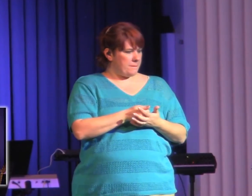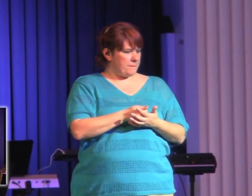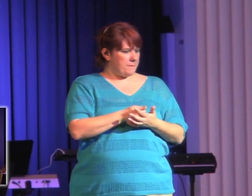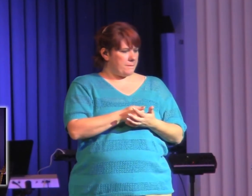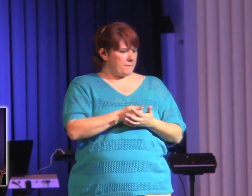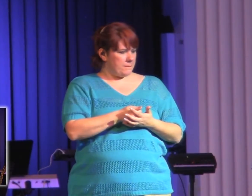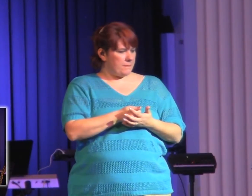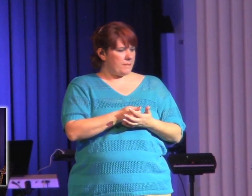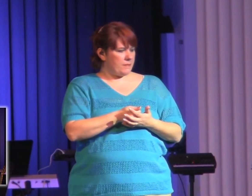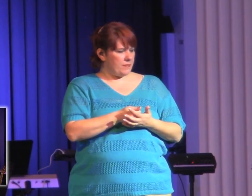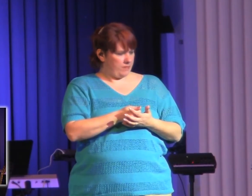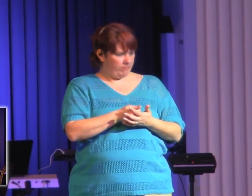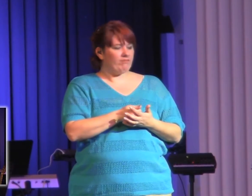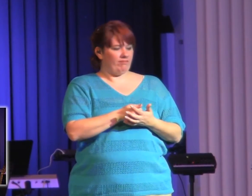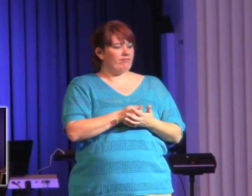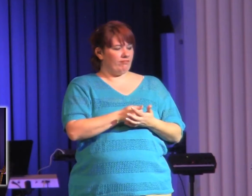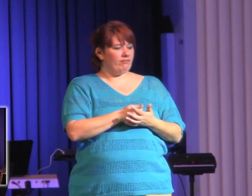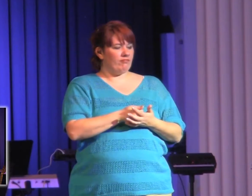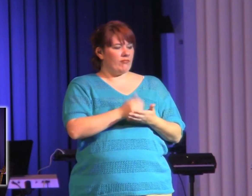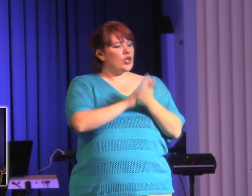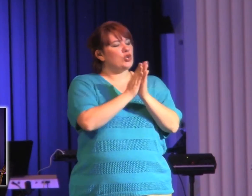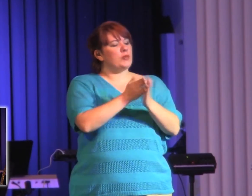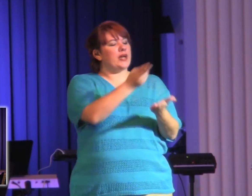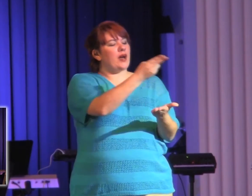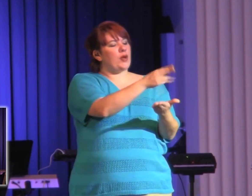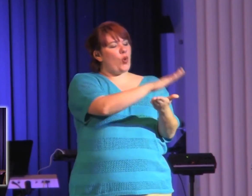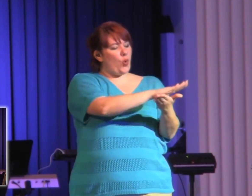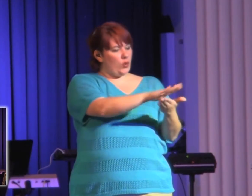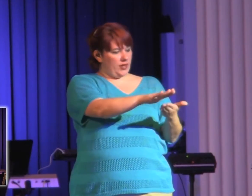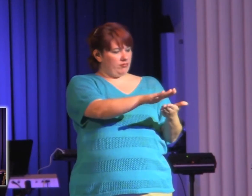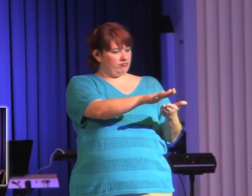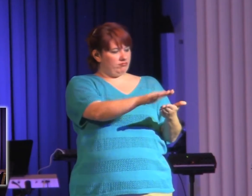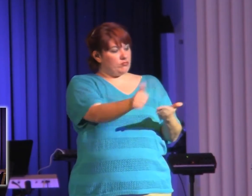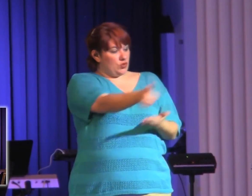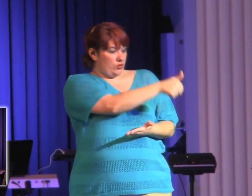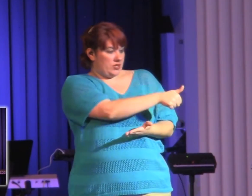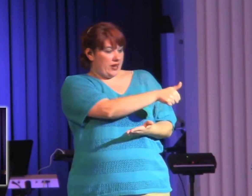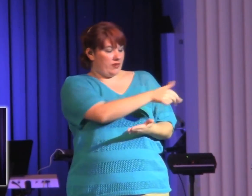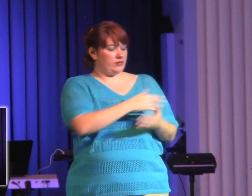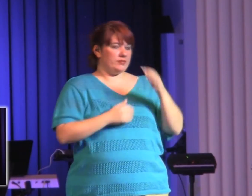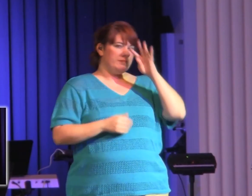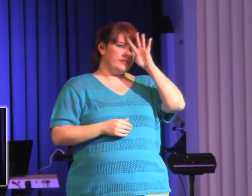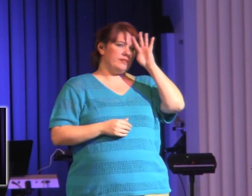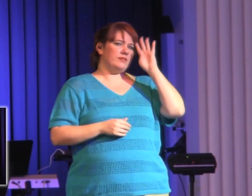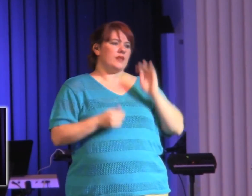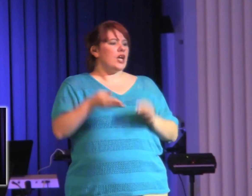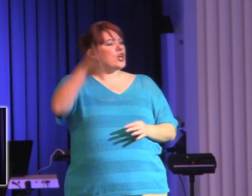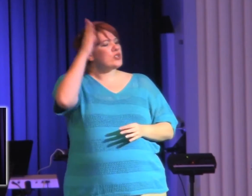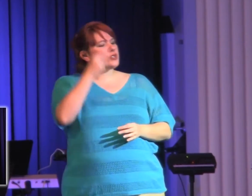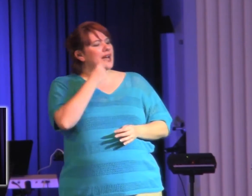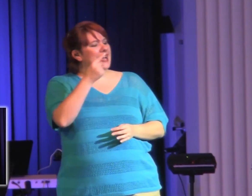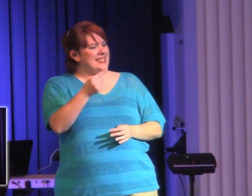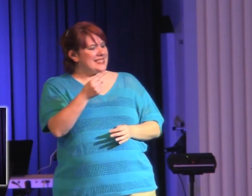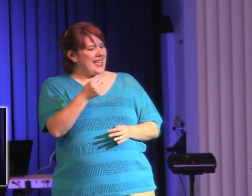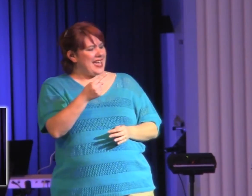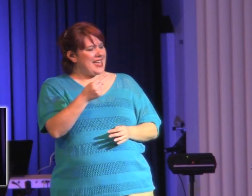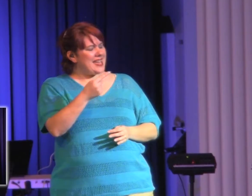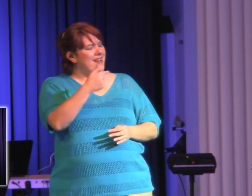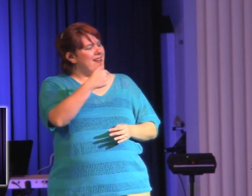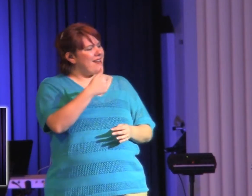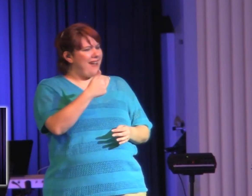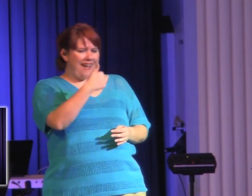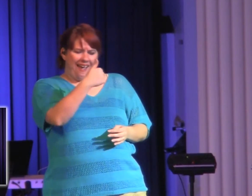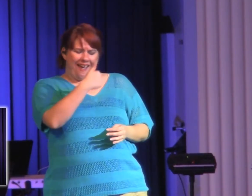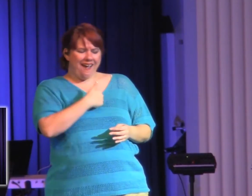I created them with a free will. And I've given them a choice whether they're going to love and